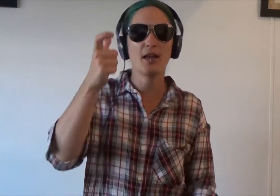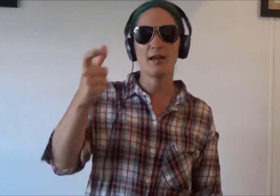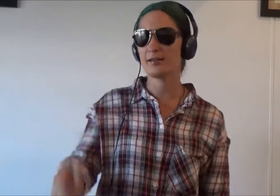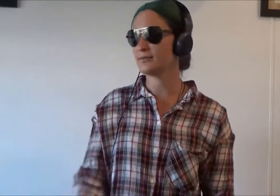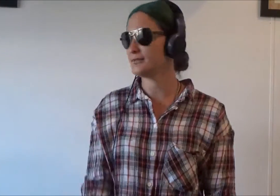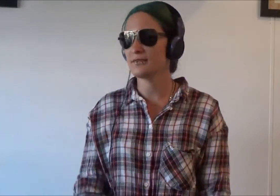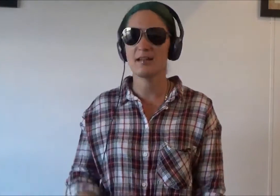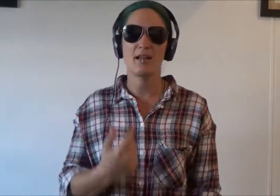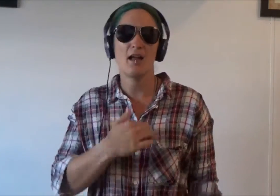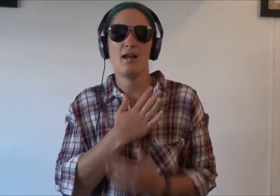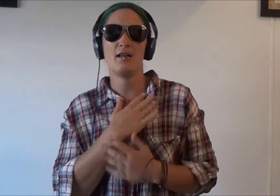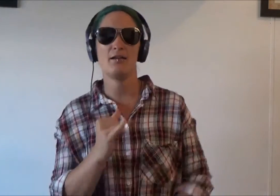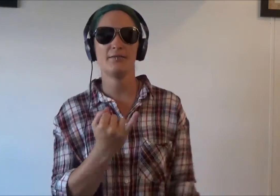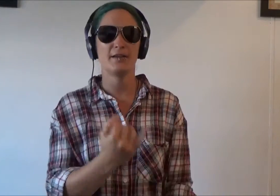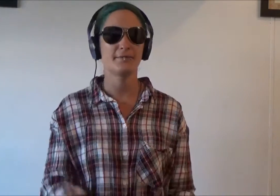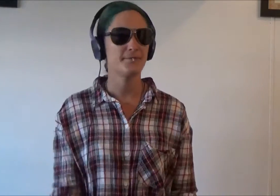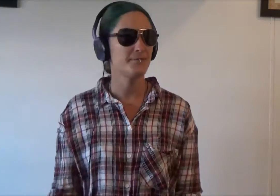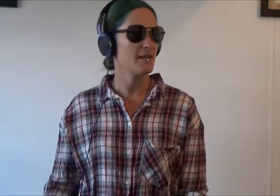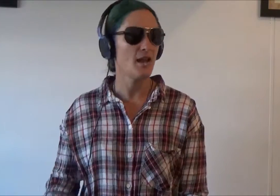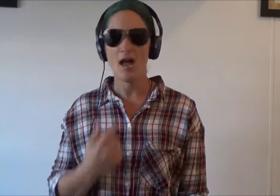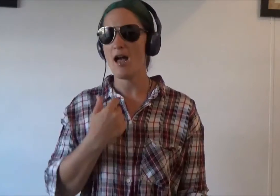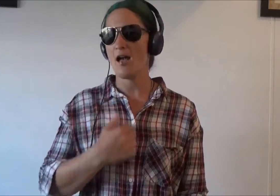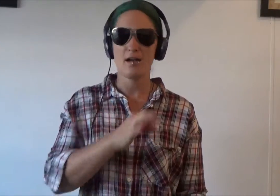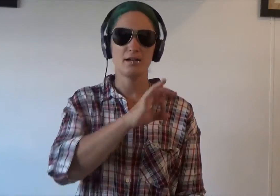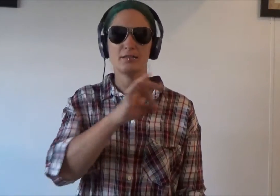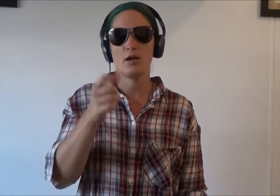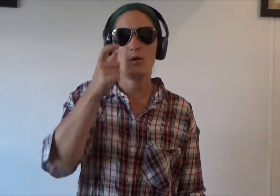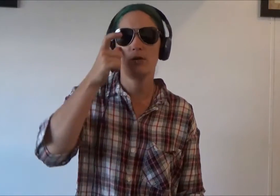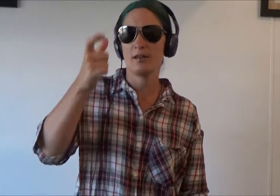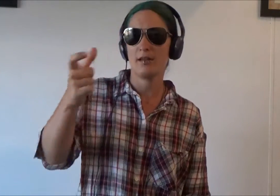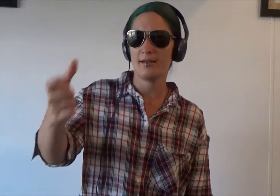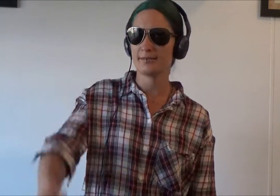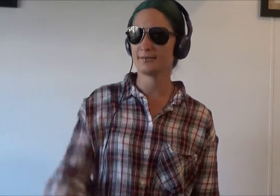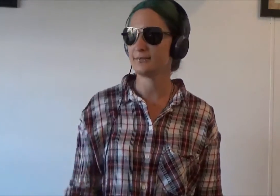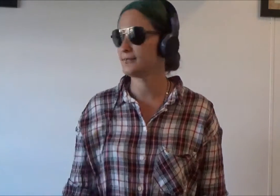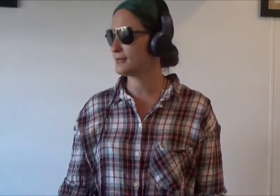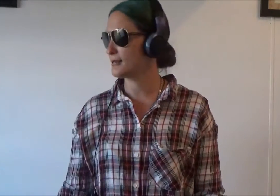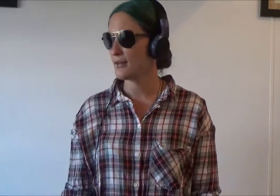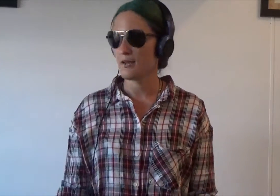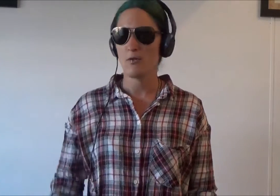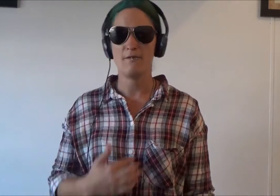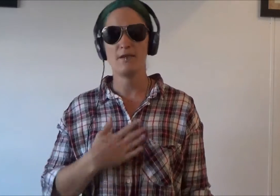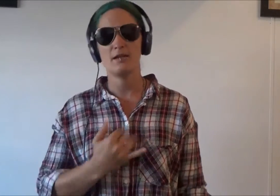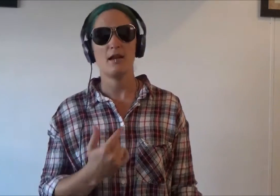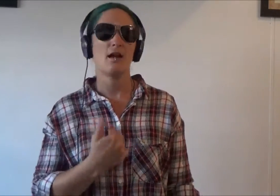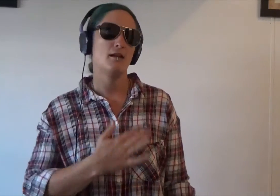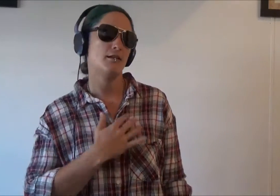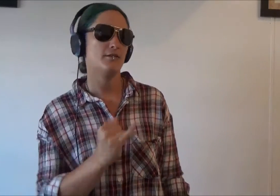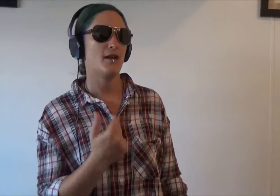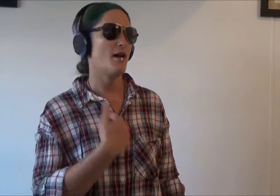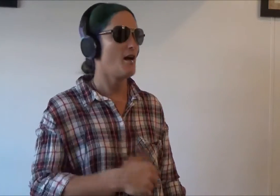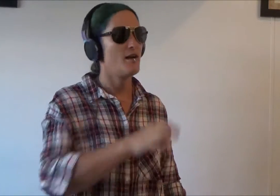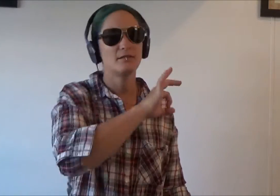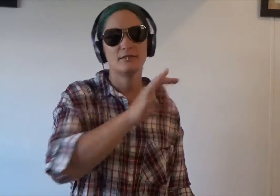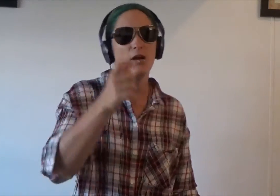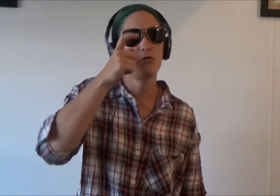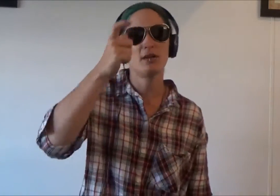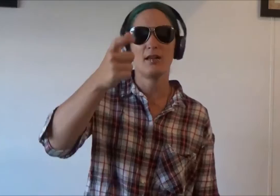care, I love it I don't care I love it, I love it I don't